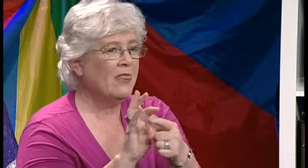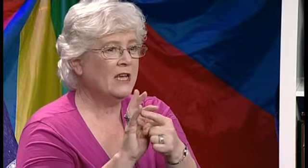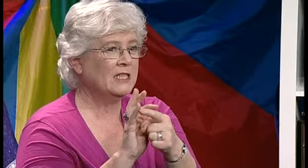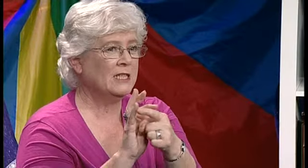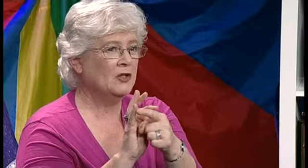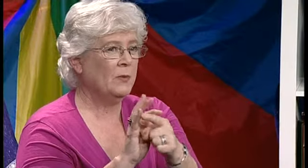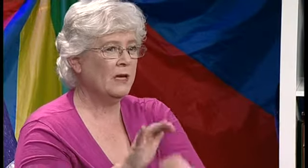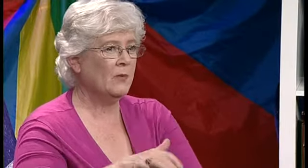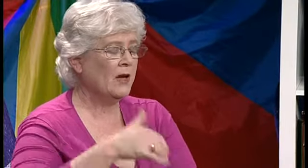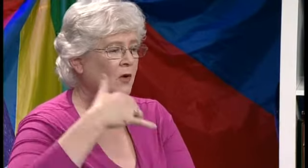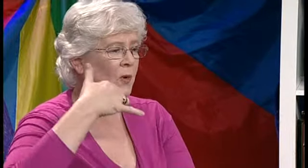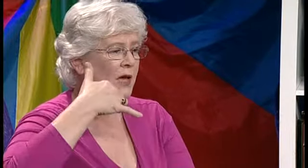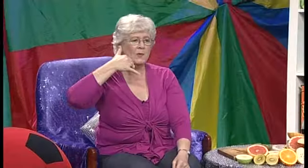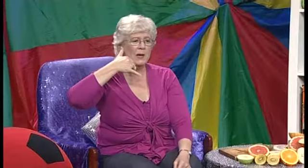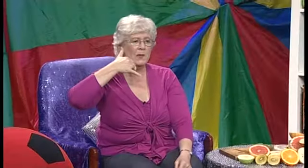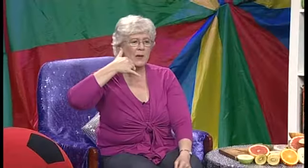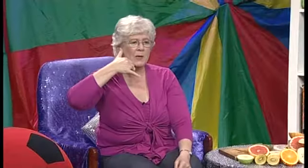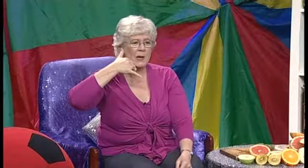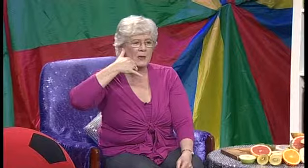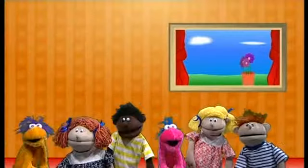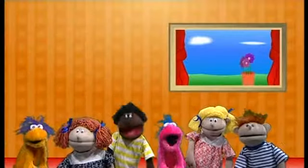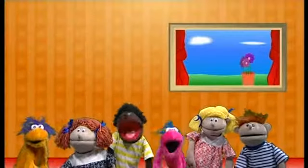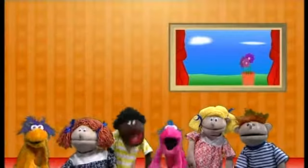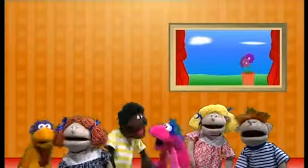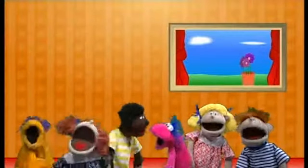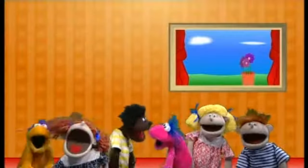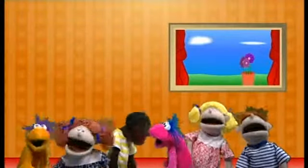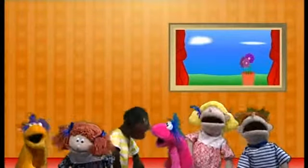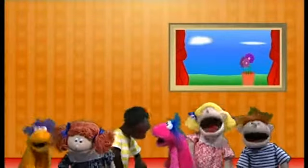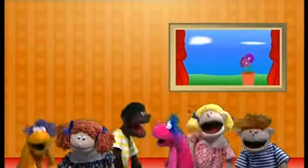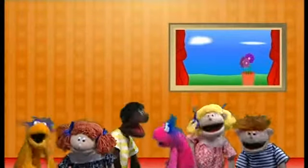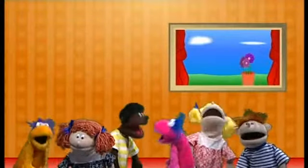this little piggy went whee, whee, whee, whee, whee on his mobile phone.